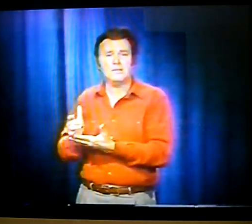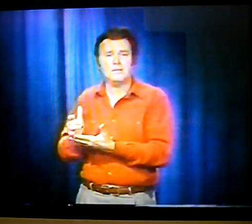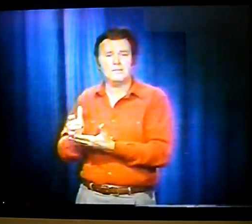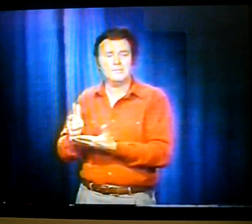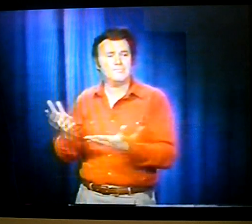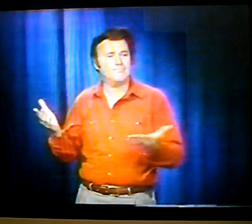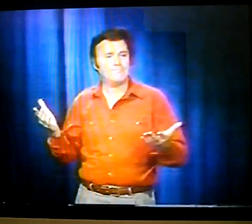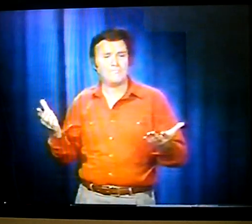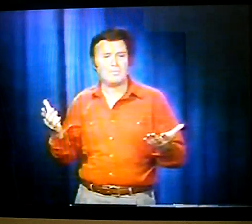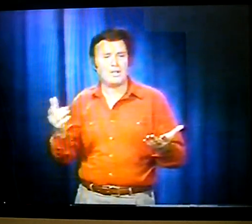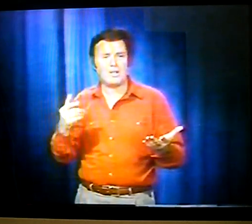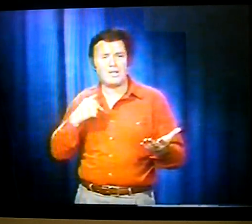up just easy like this.